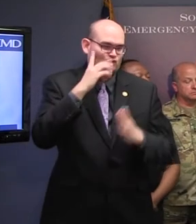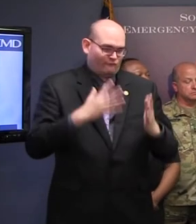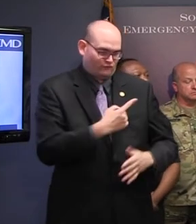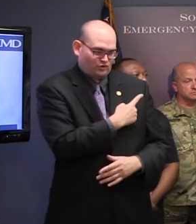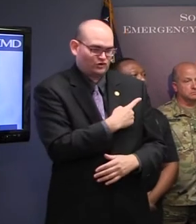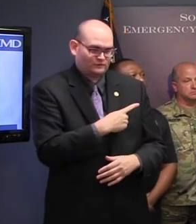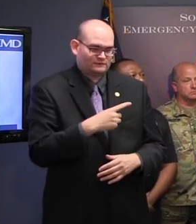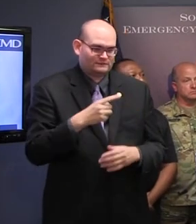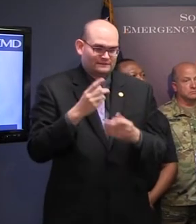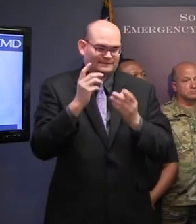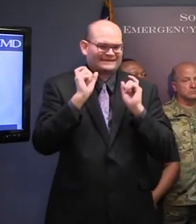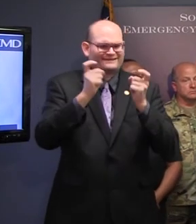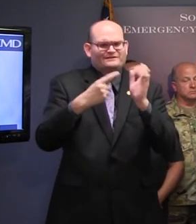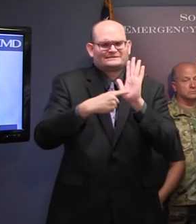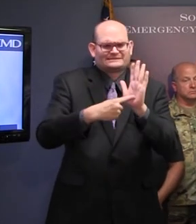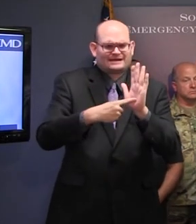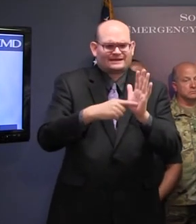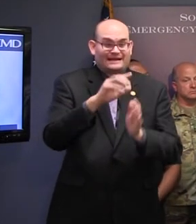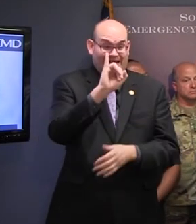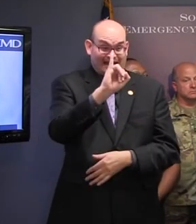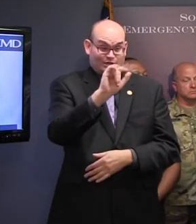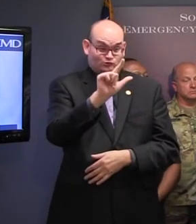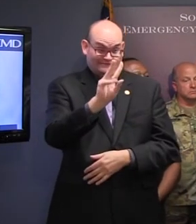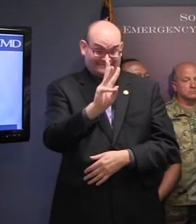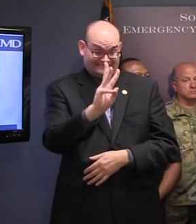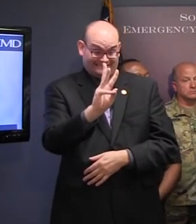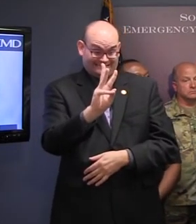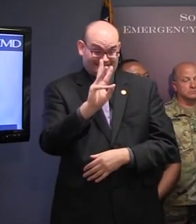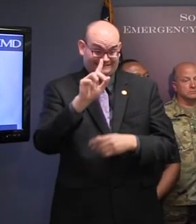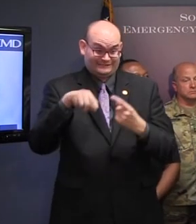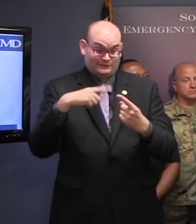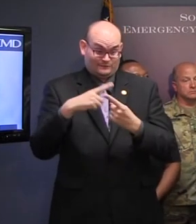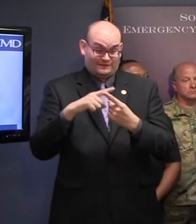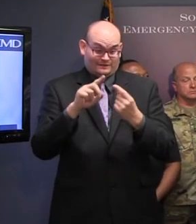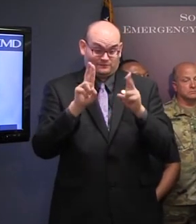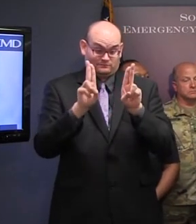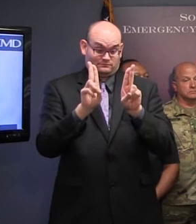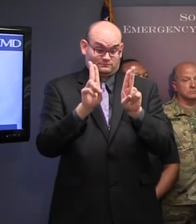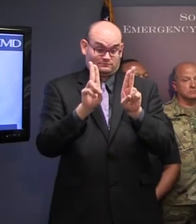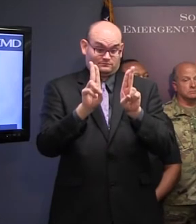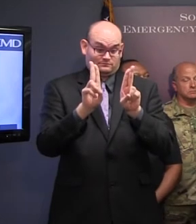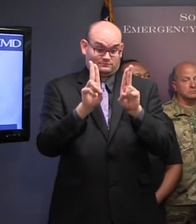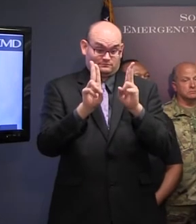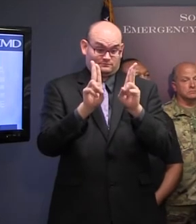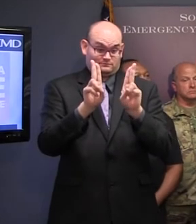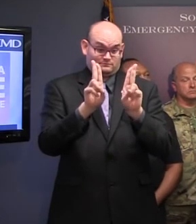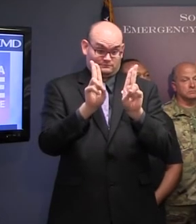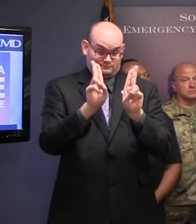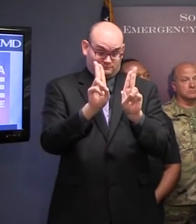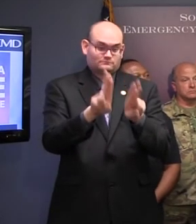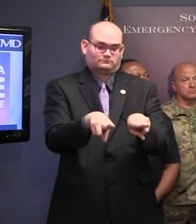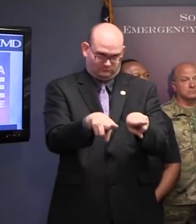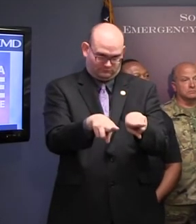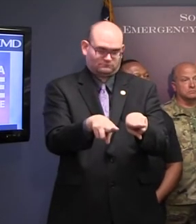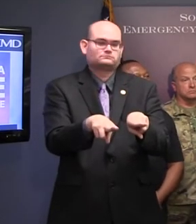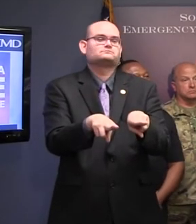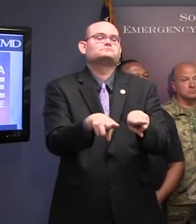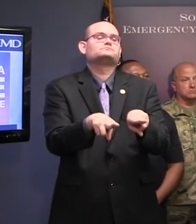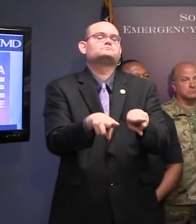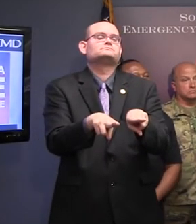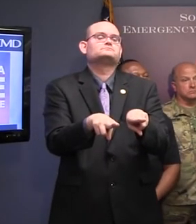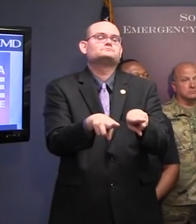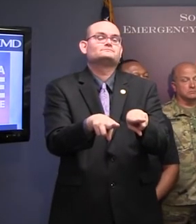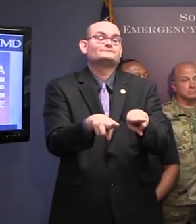-26, when the lanes are reversed, if you're on the west side, you may not be able to see the signs indicating what is